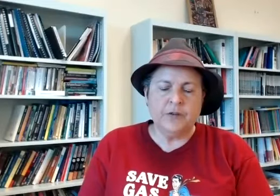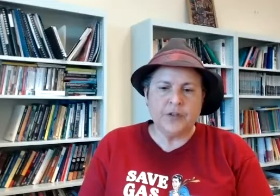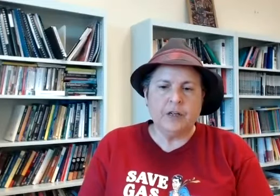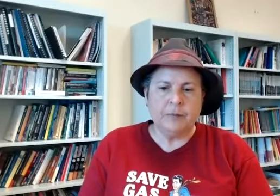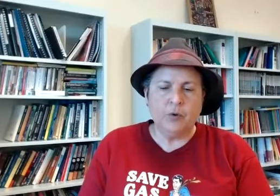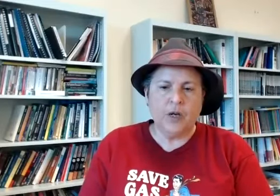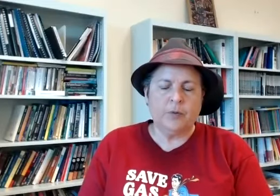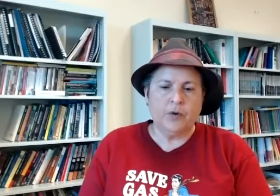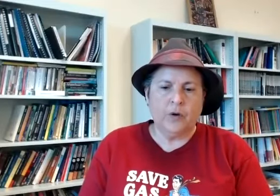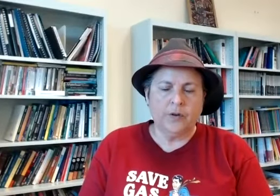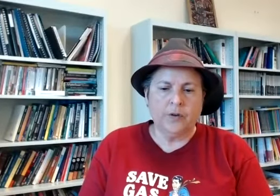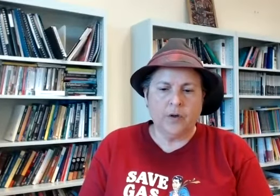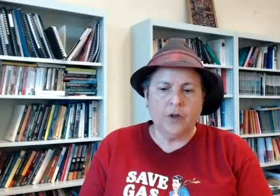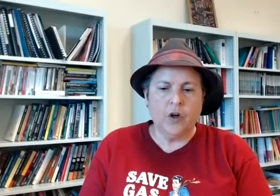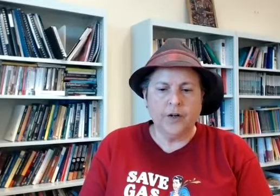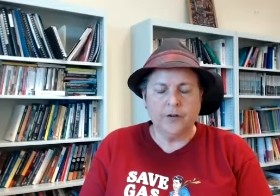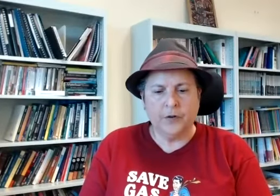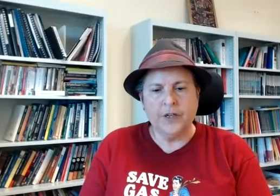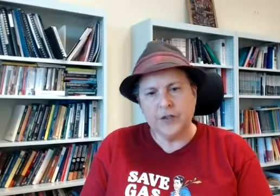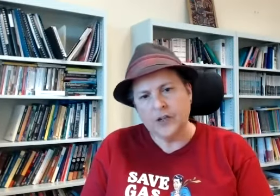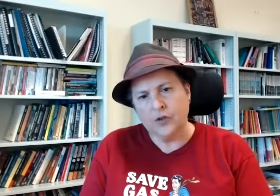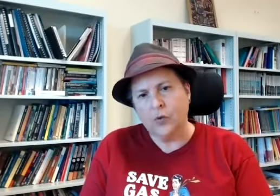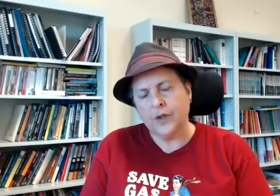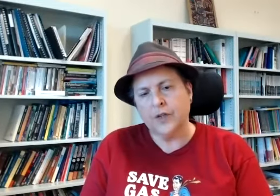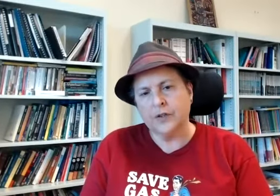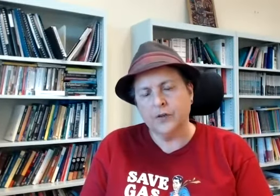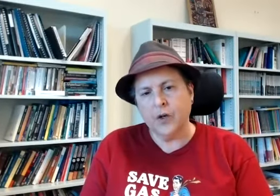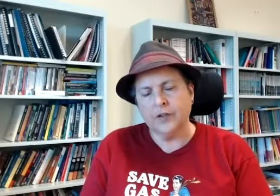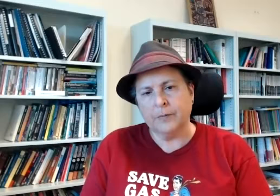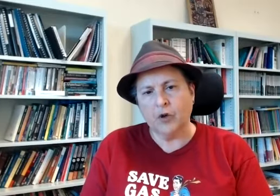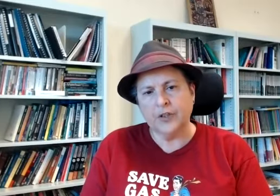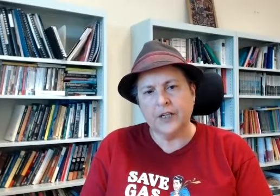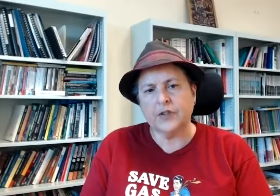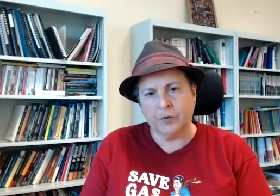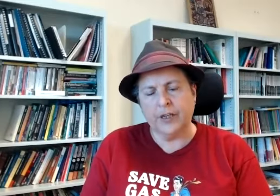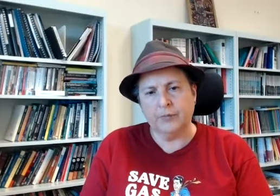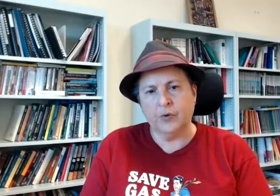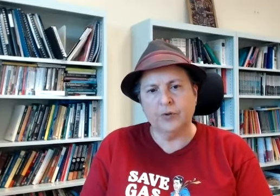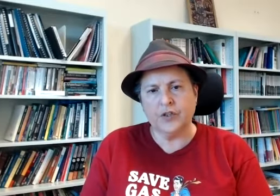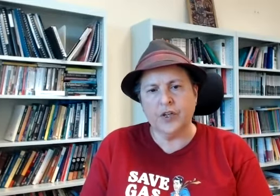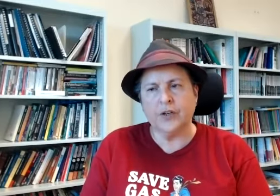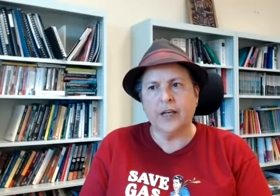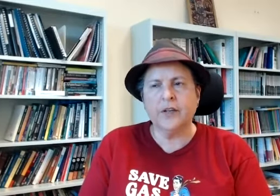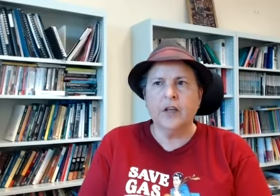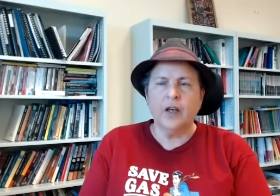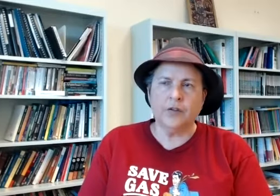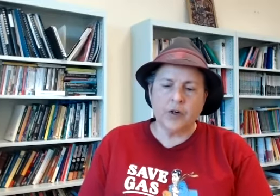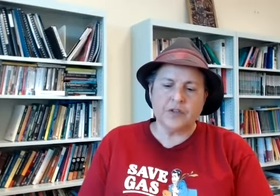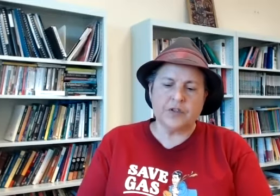is going to be put up on online for an international audience I thought I'd done context is really important as you know Kath and I thought I'd step